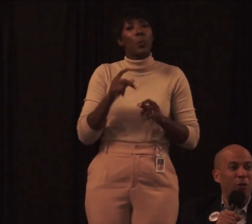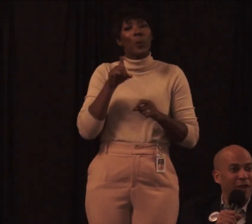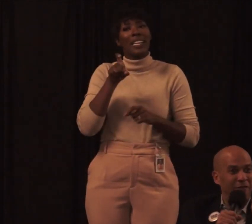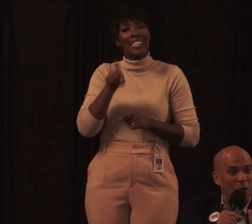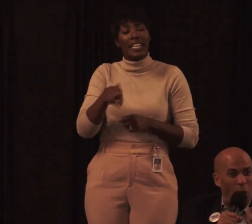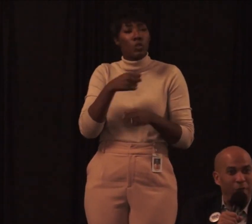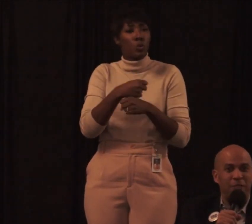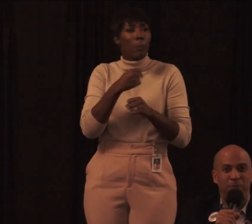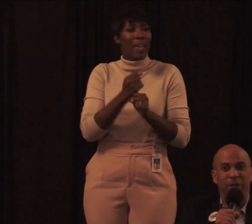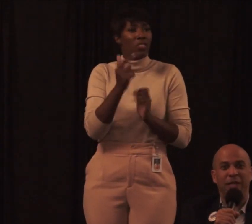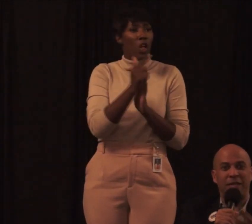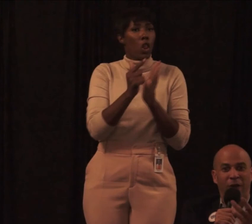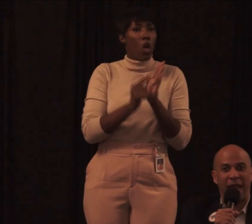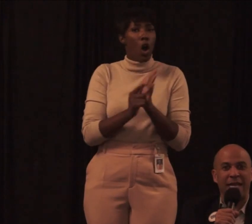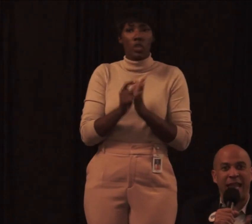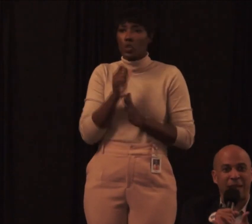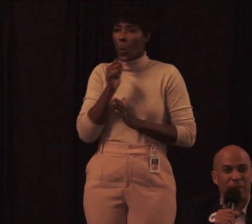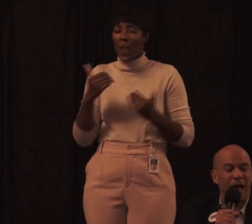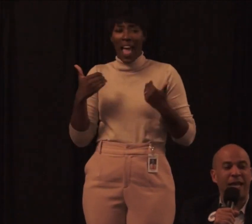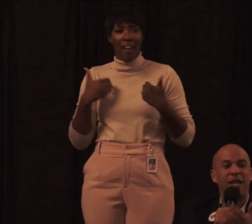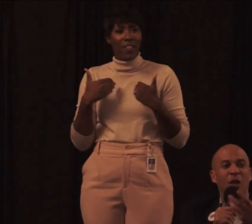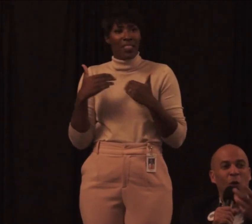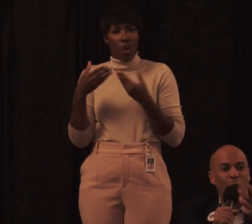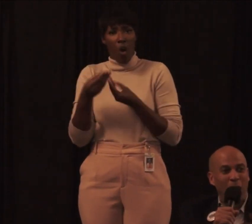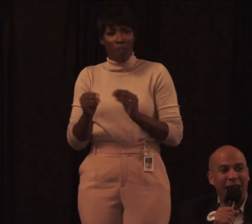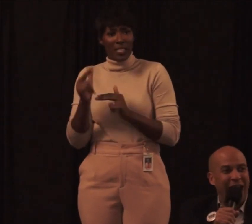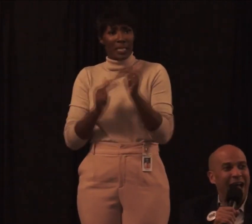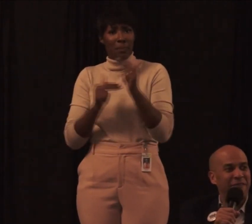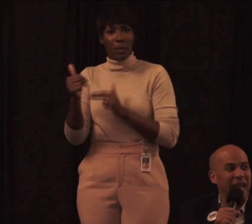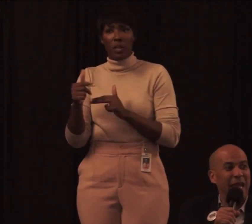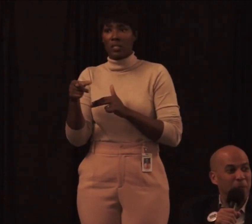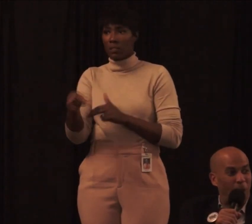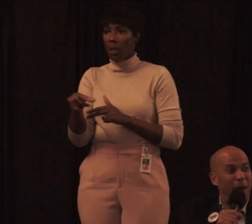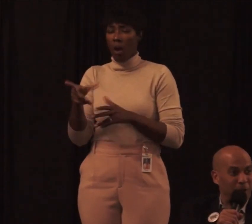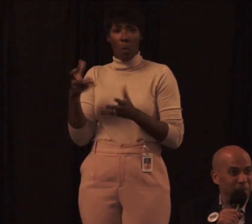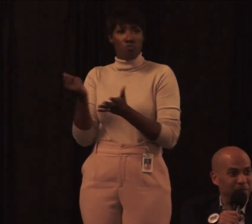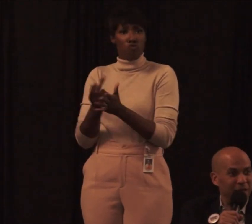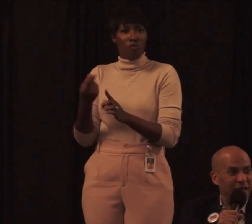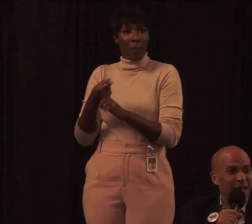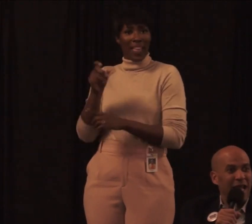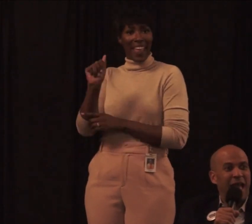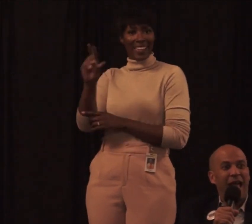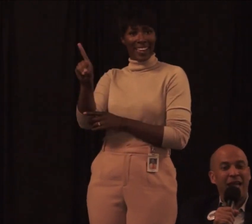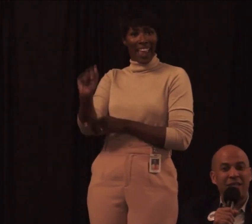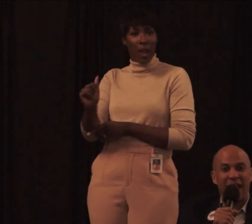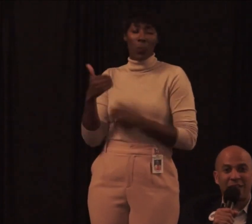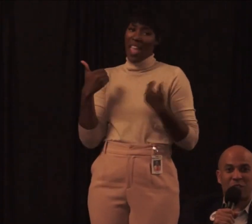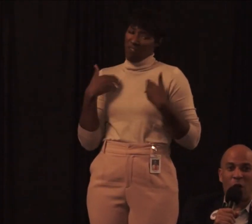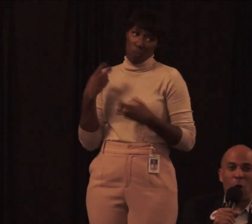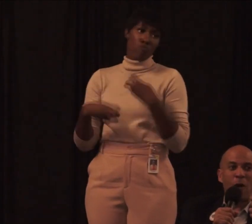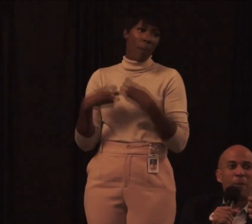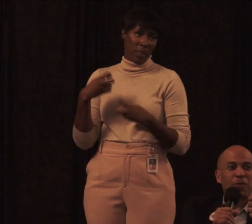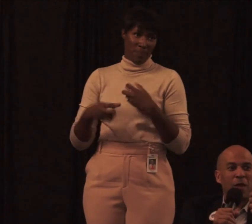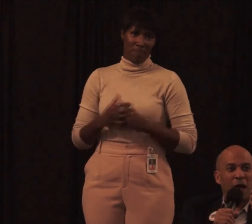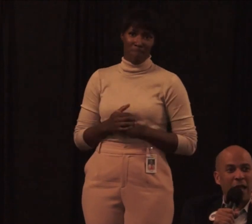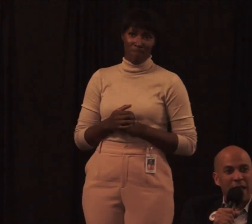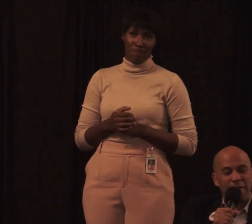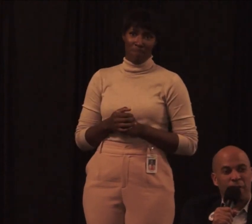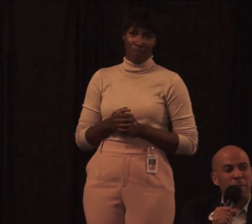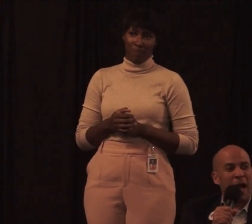We have a problem. And so,